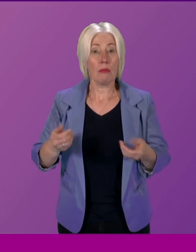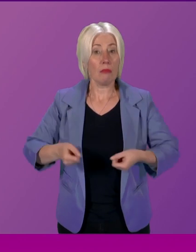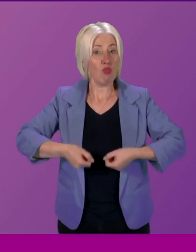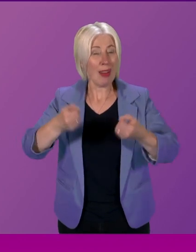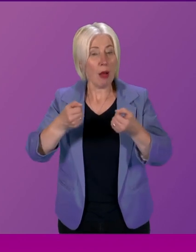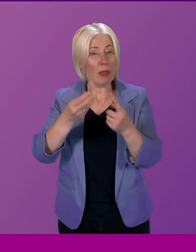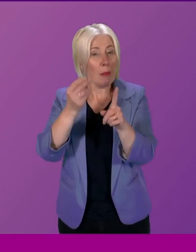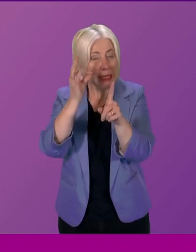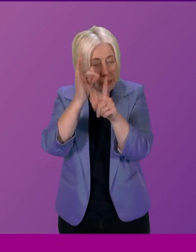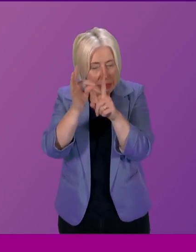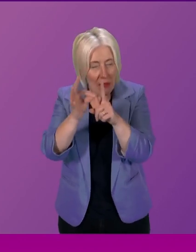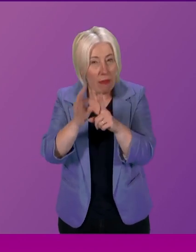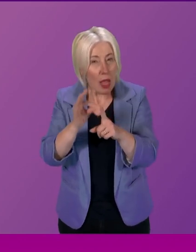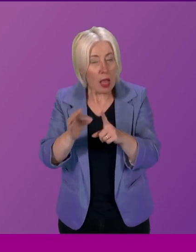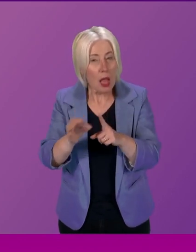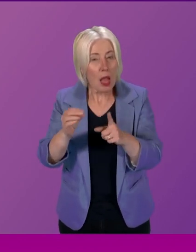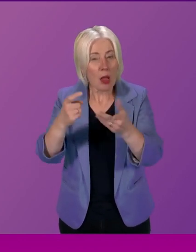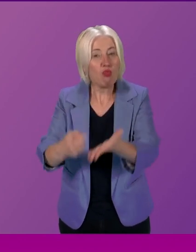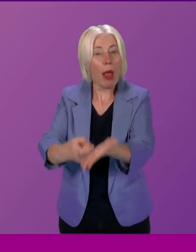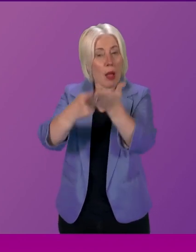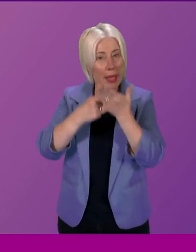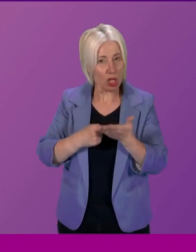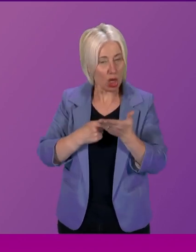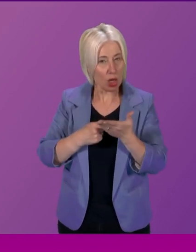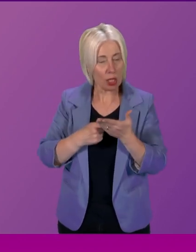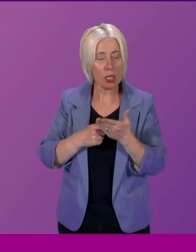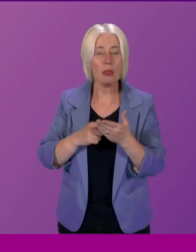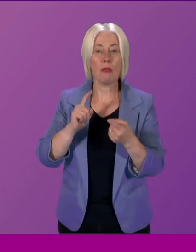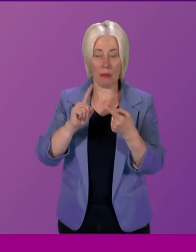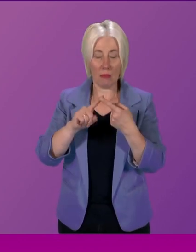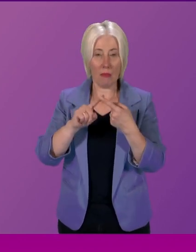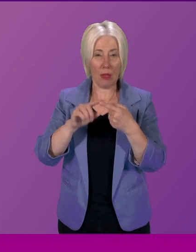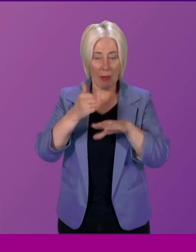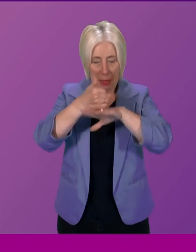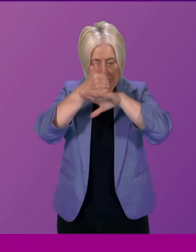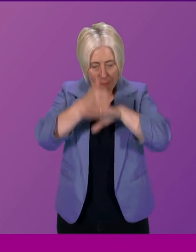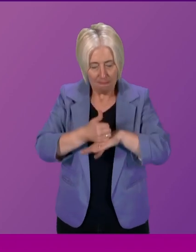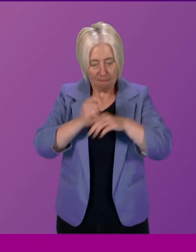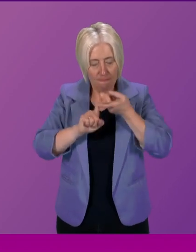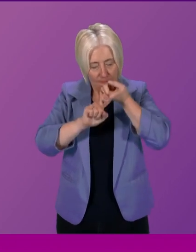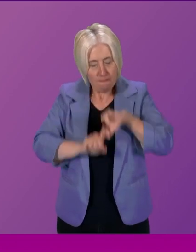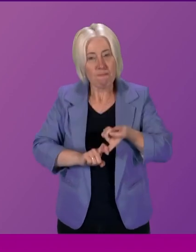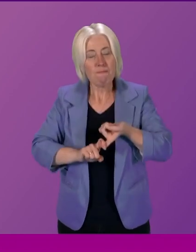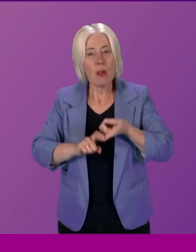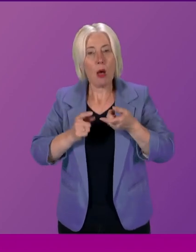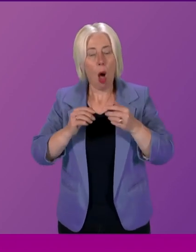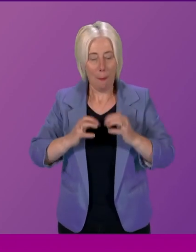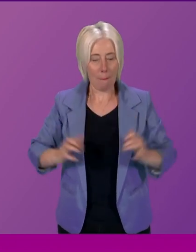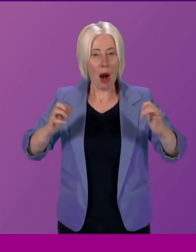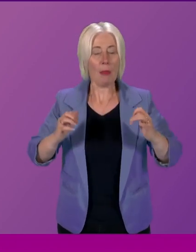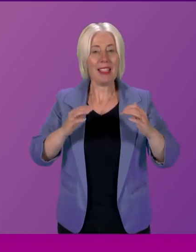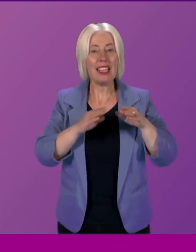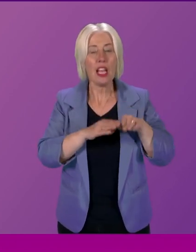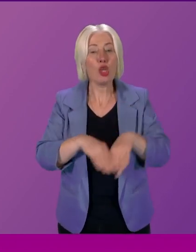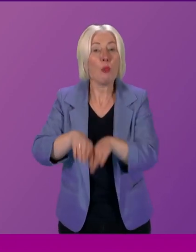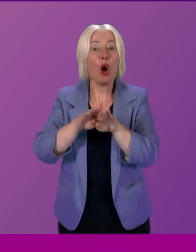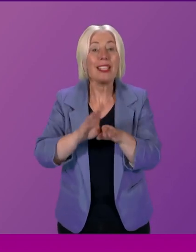specific recommendations from the panel, I would like to focus on firstly embedding the process of parliamentary democracy in schools.